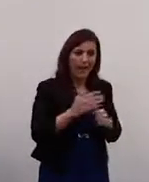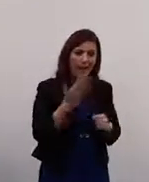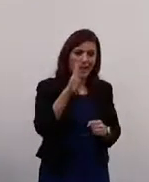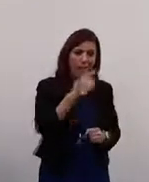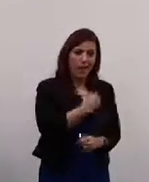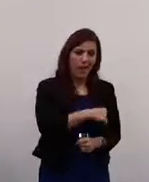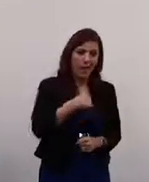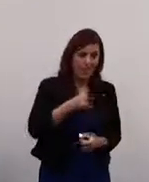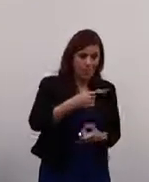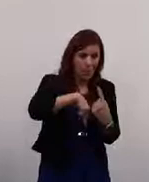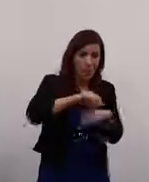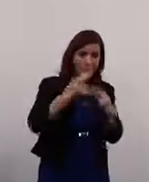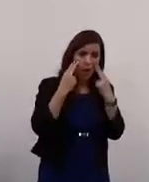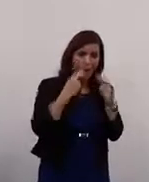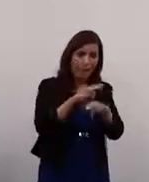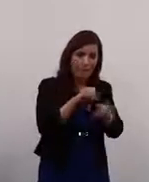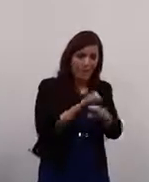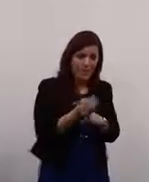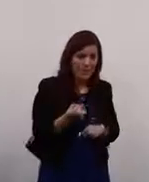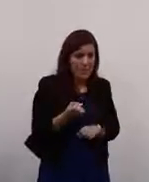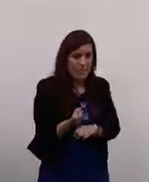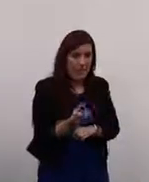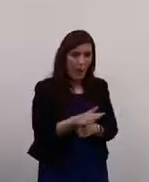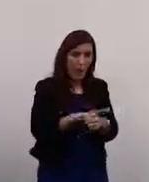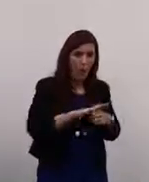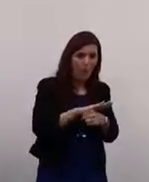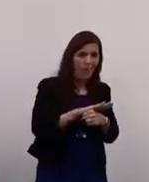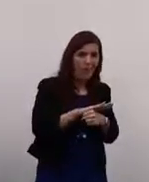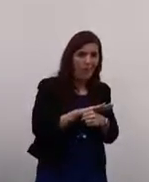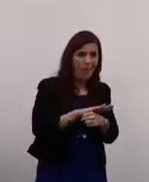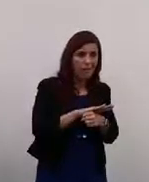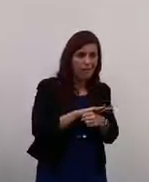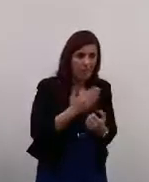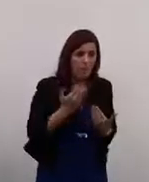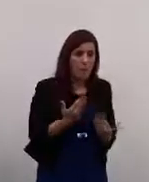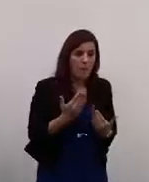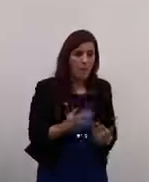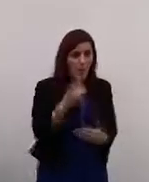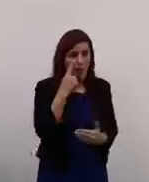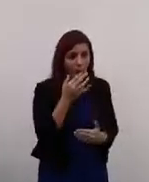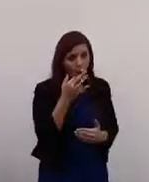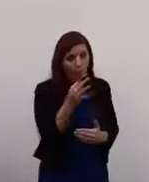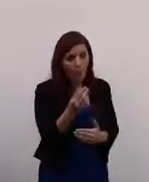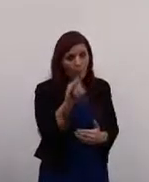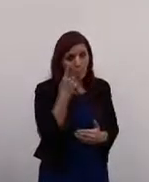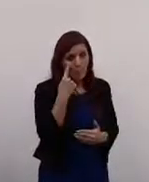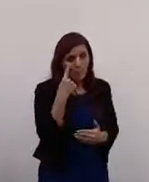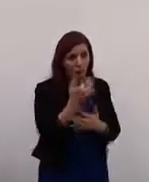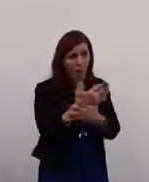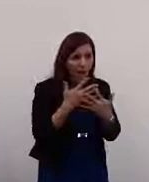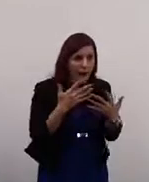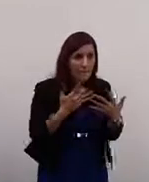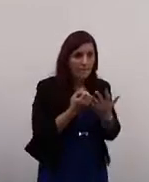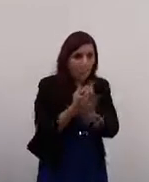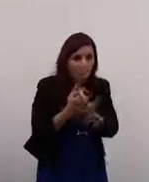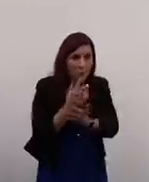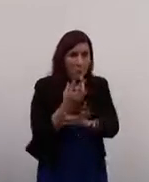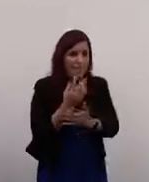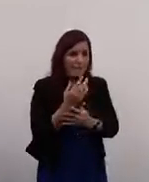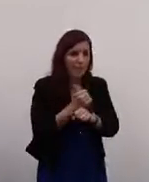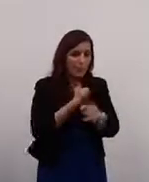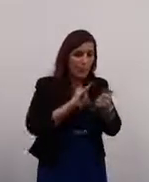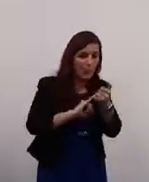as many people spending locally at the minute as we can. So I'm looking forward to seeing lots of jam card users